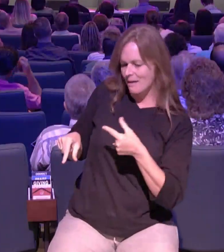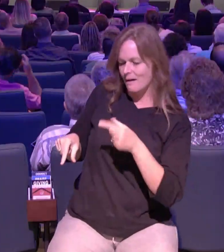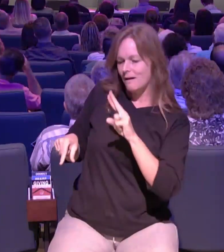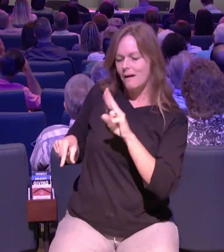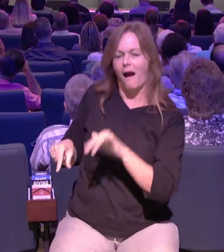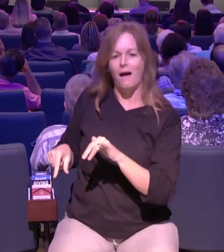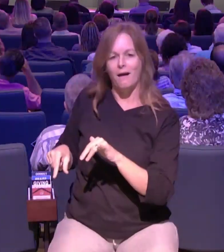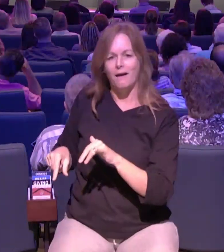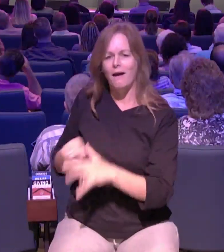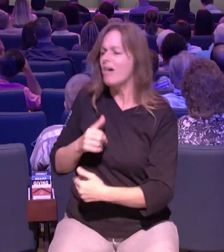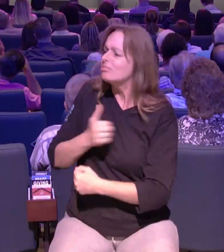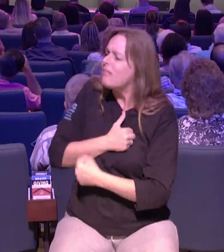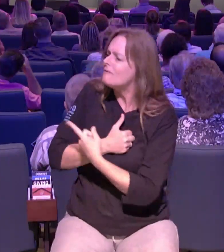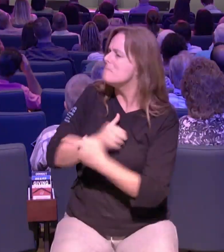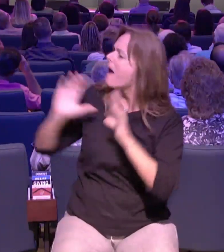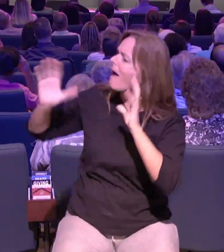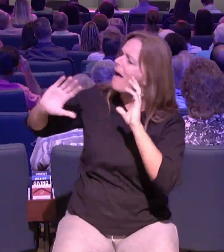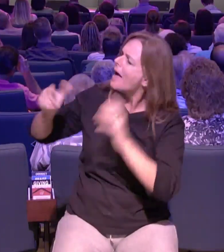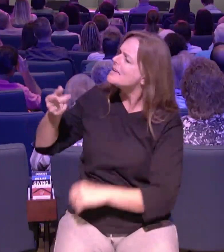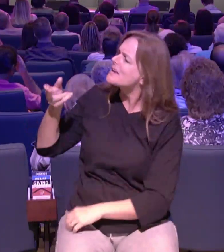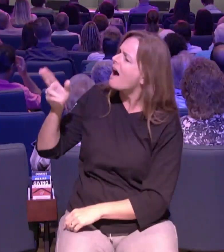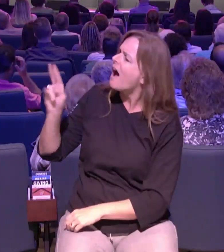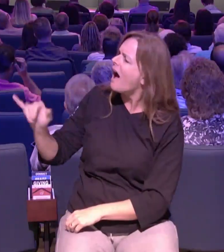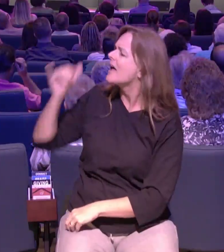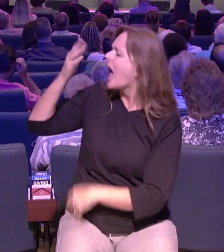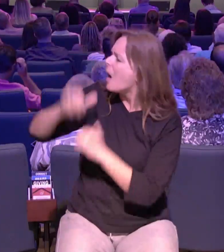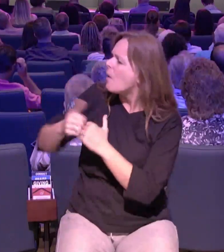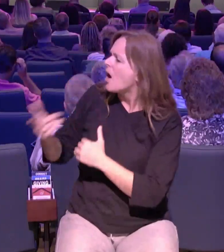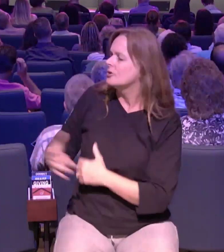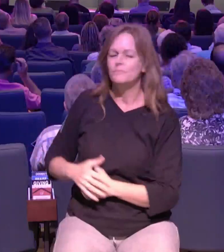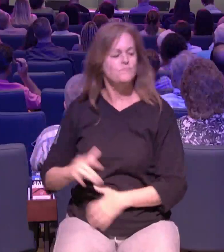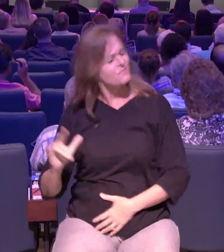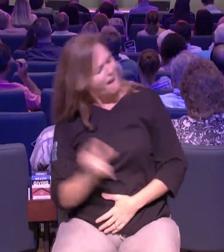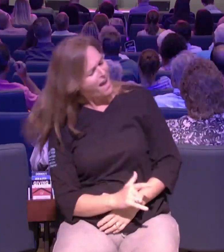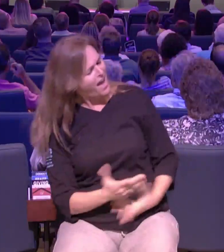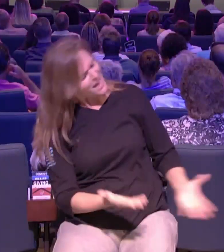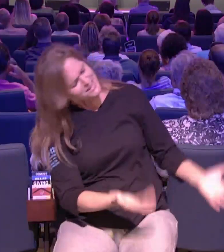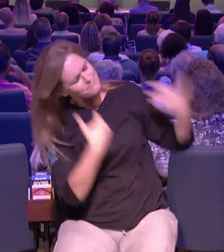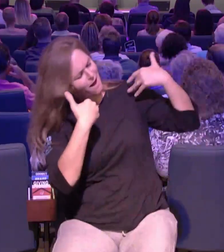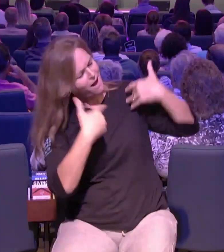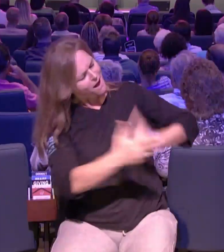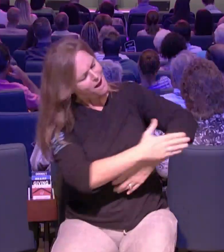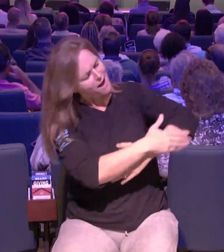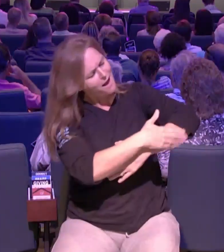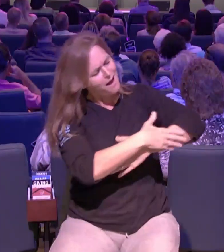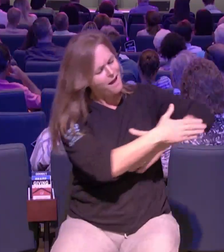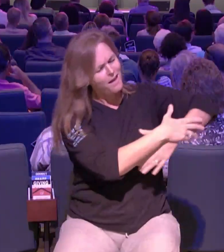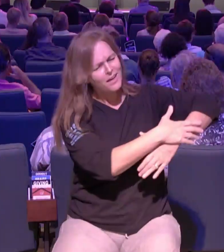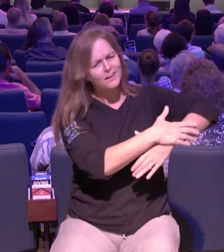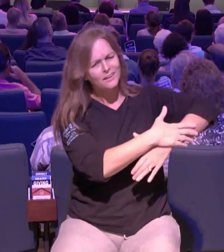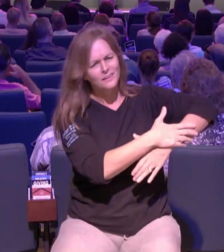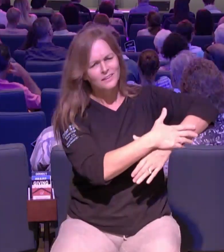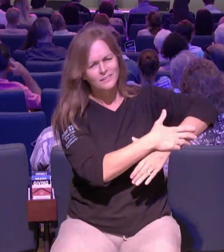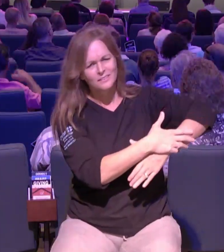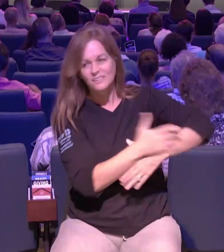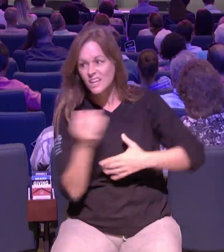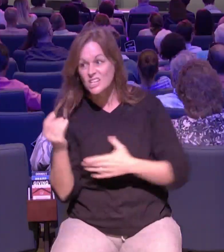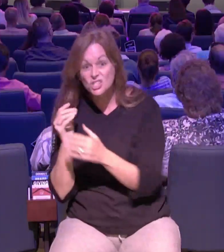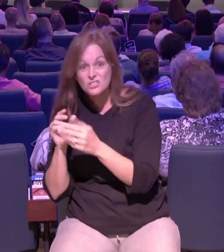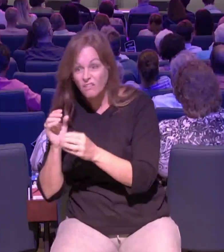part of the big things jesus put it this way he said this your attitude must be like my own this is matthew 20 your attitude must be